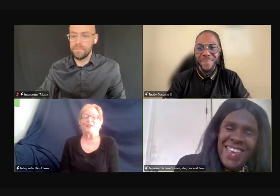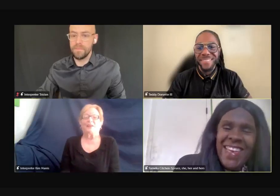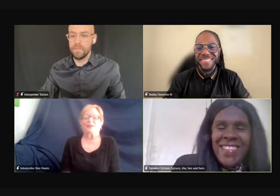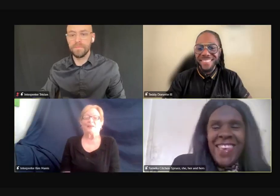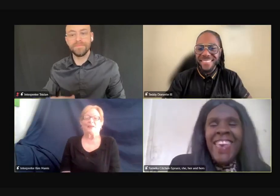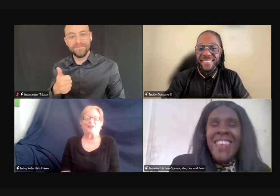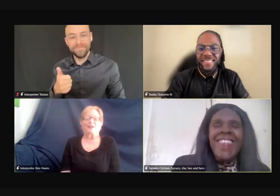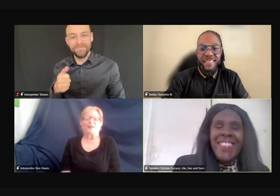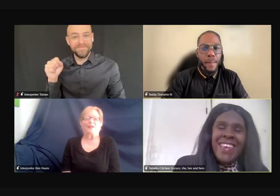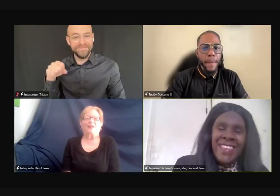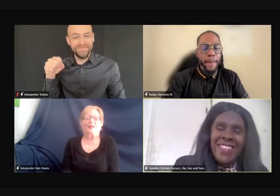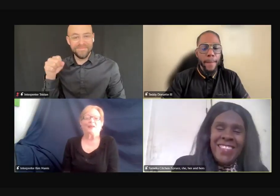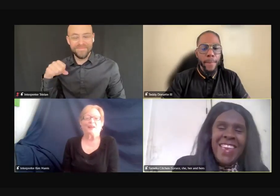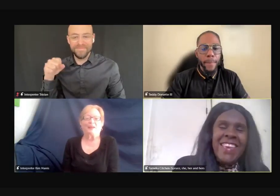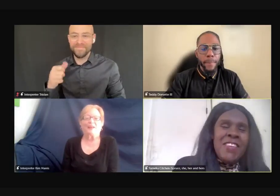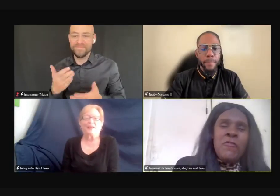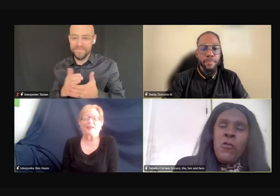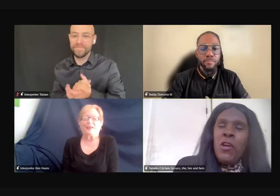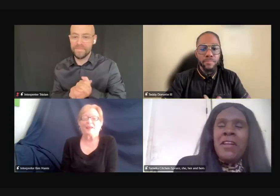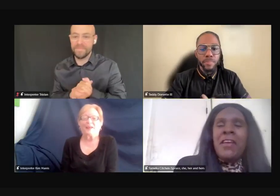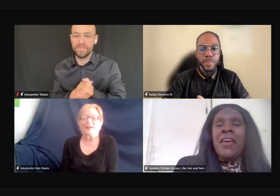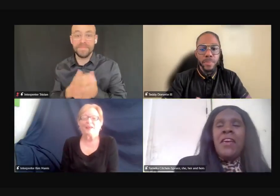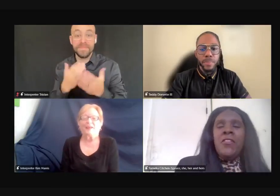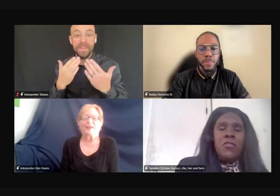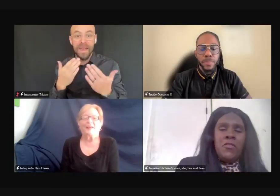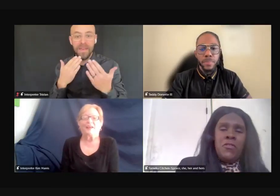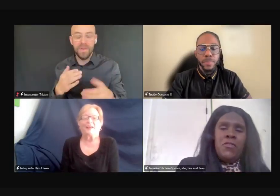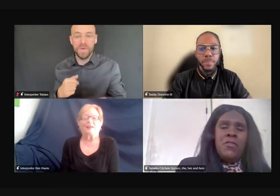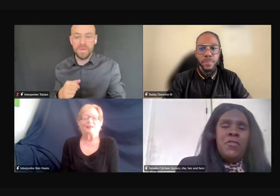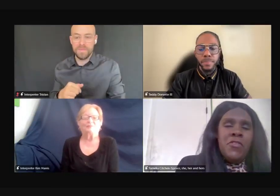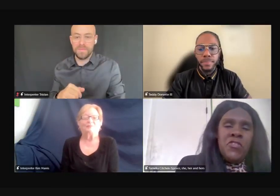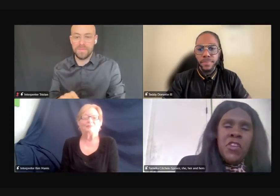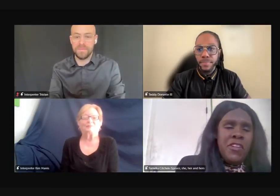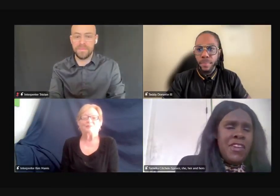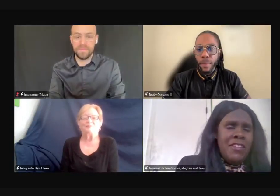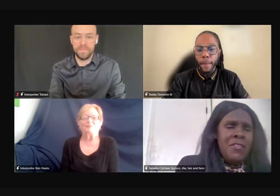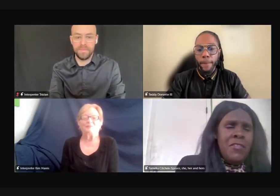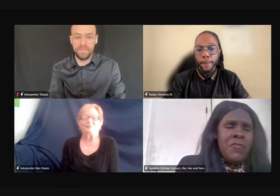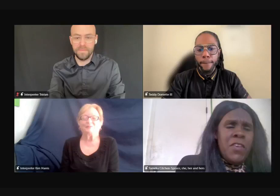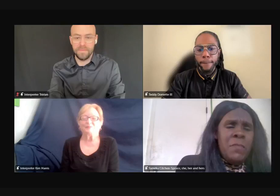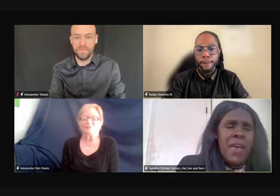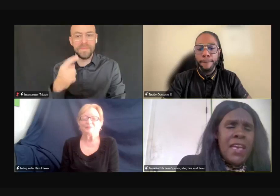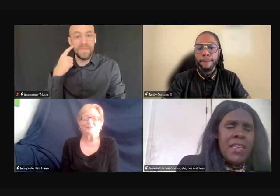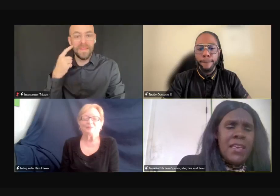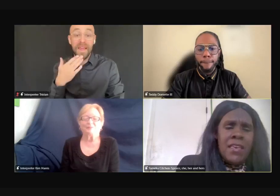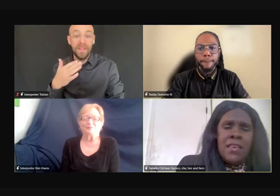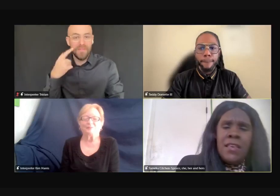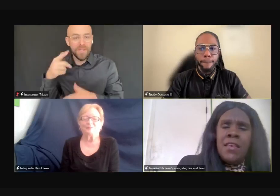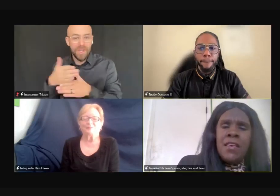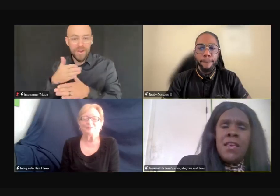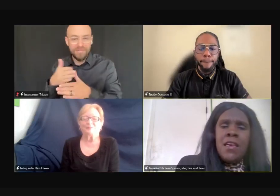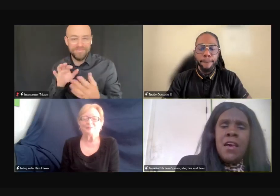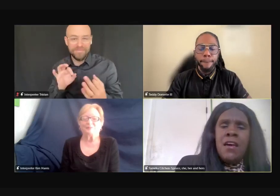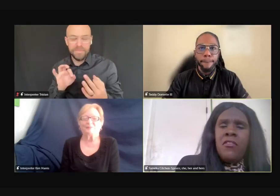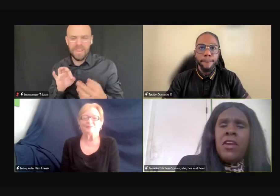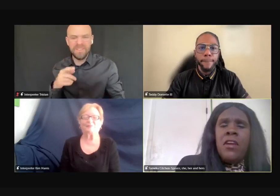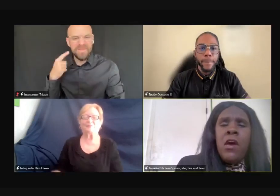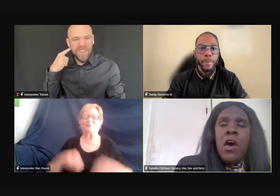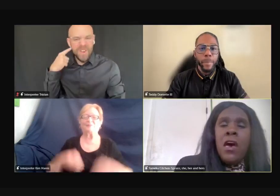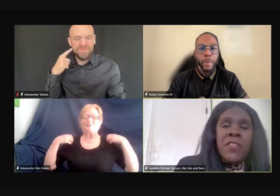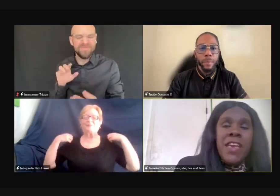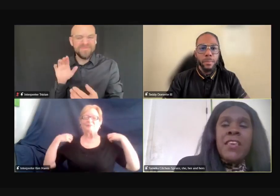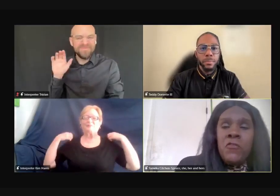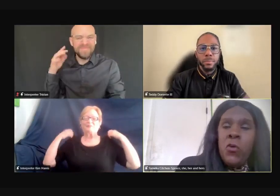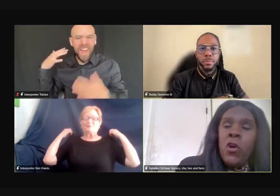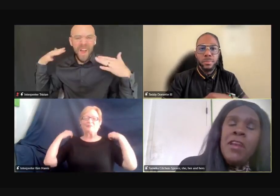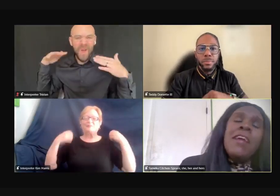Yes, yes, yes, Thank you for sharing feedback. Oh, good.